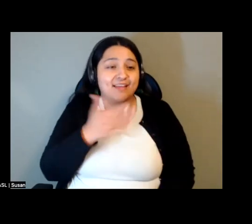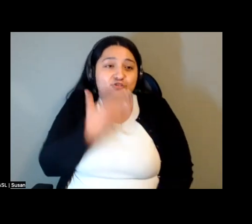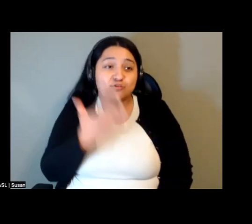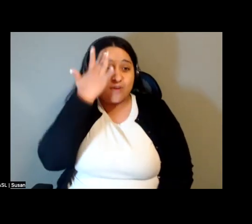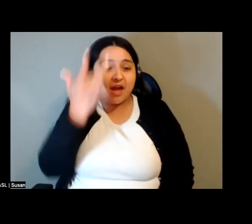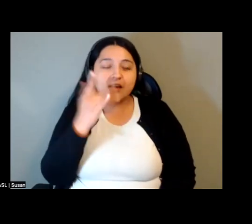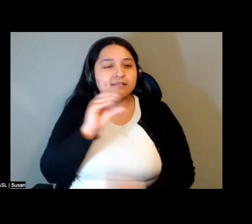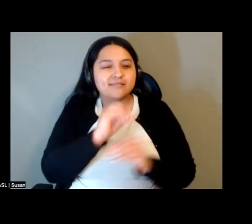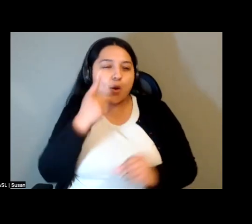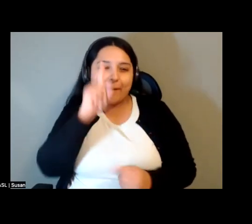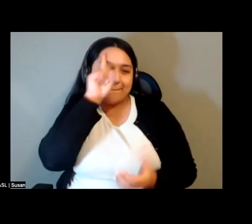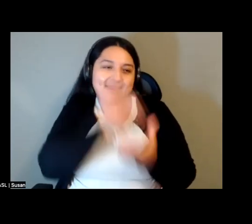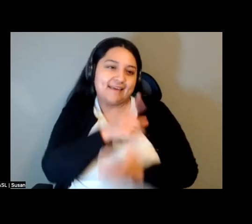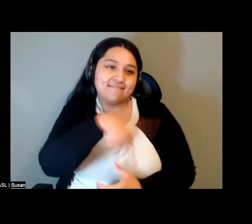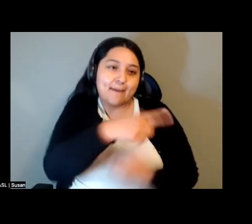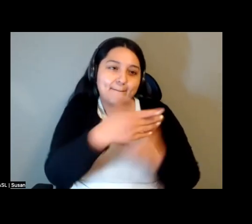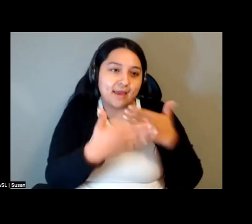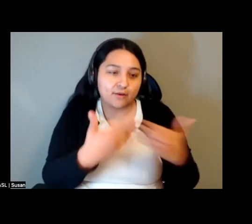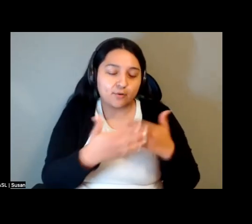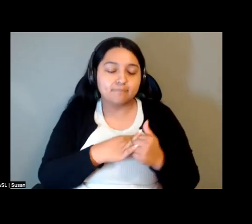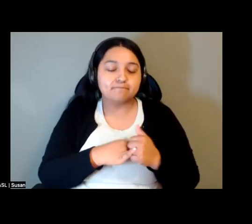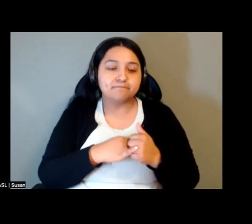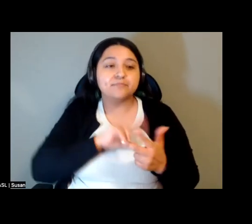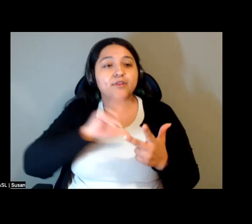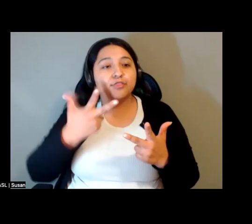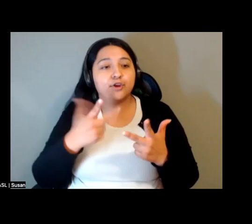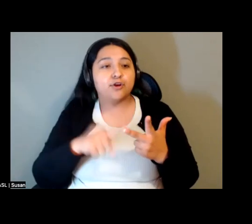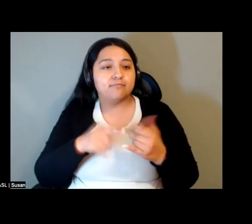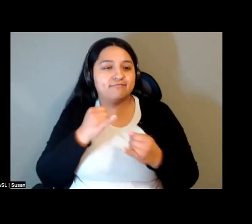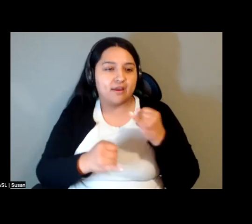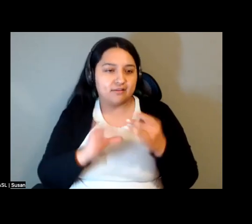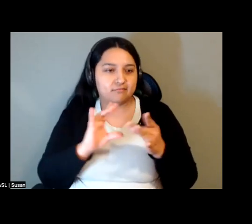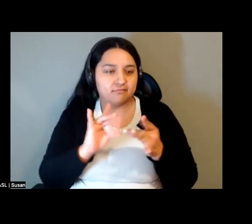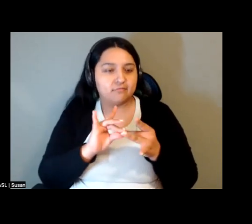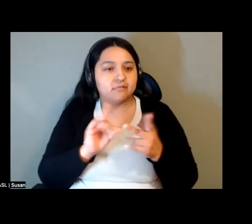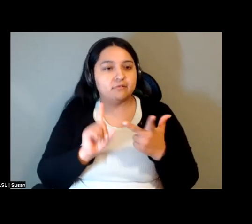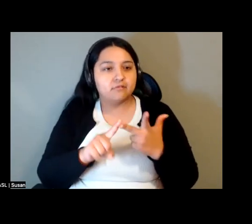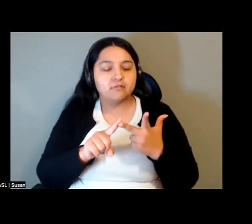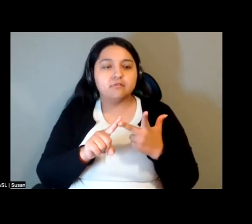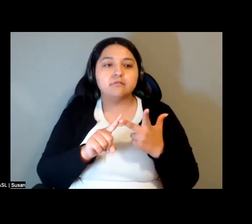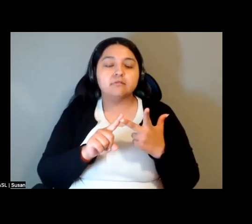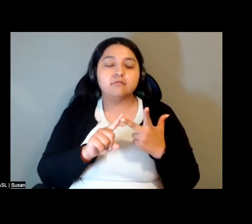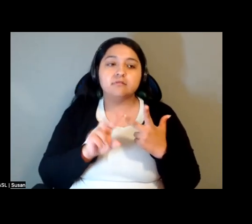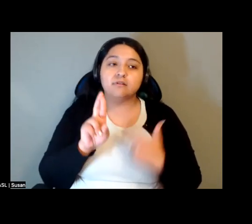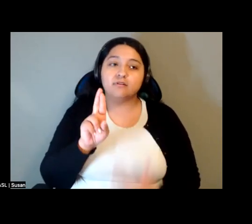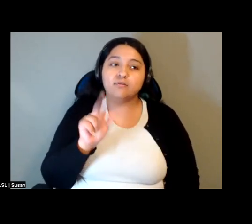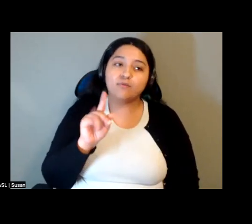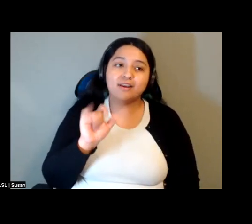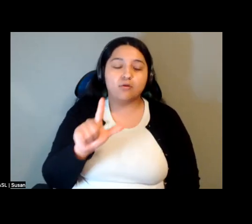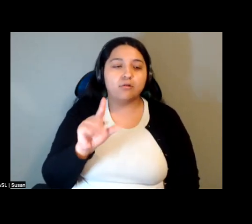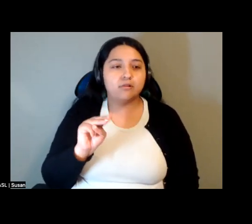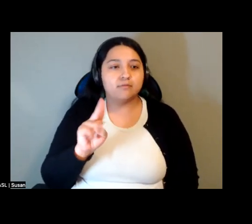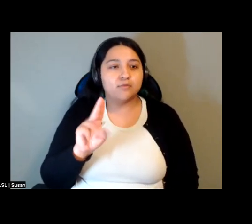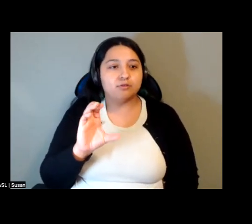Third and finally, in many contexts, radical municipalism has taken hold in the crucible of